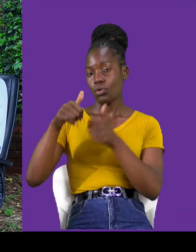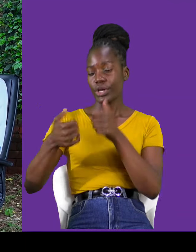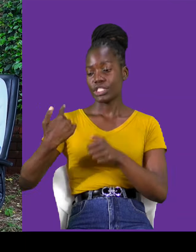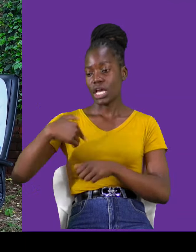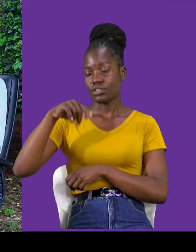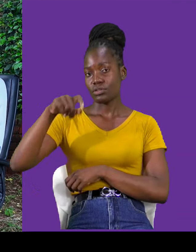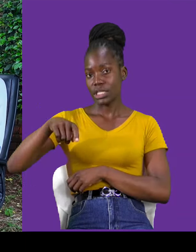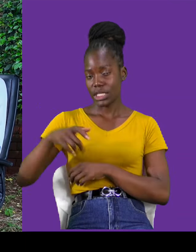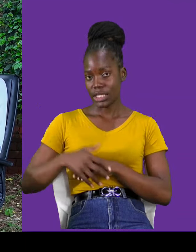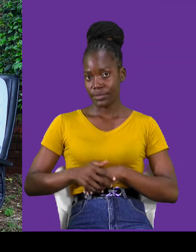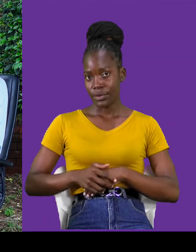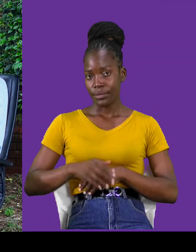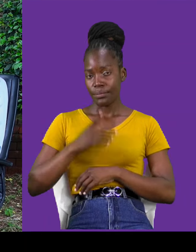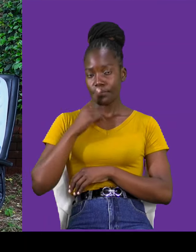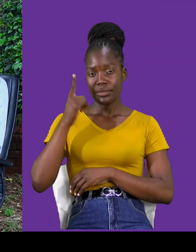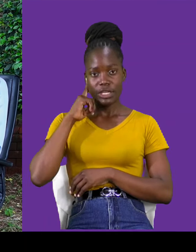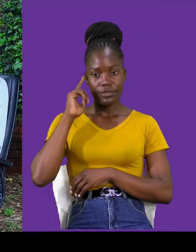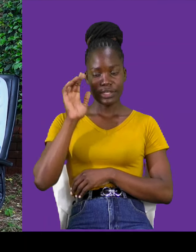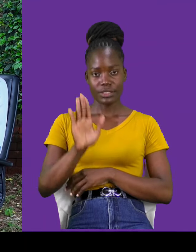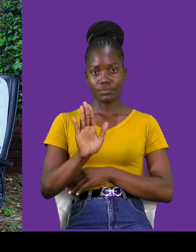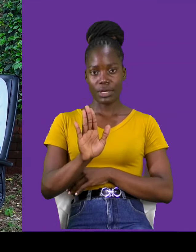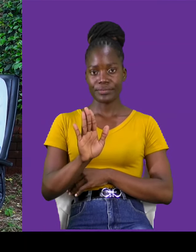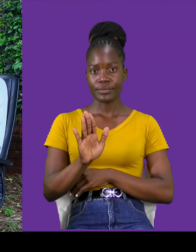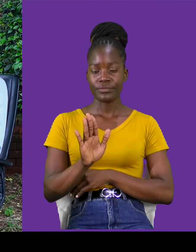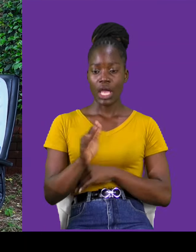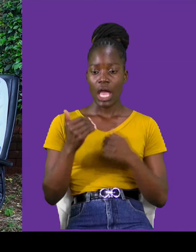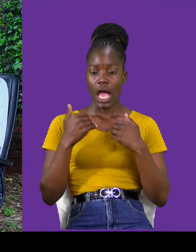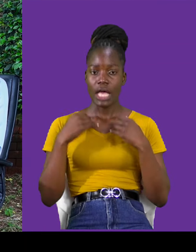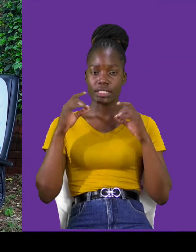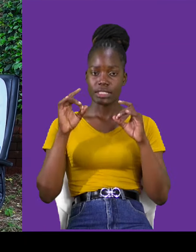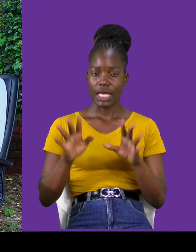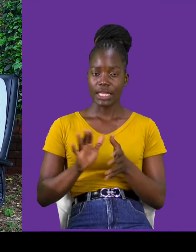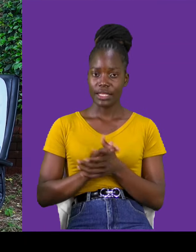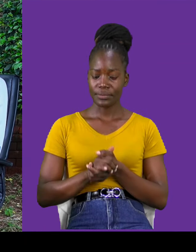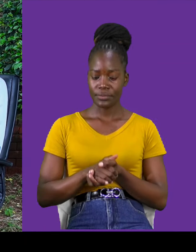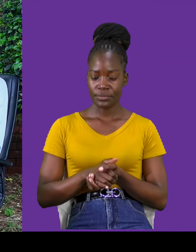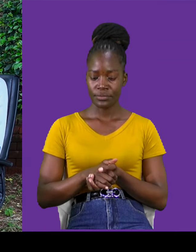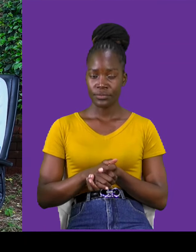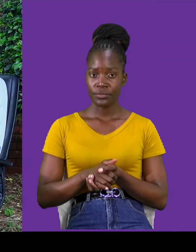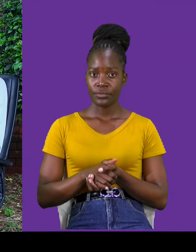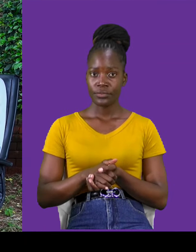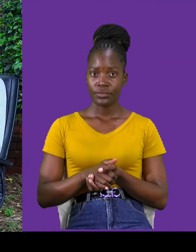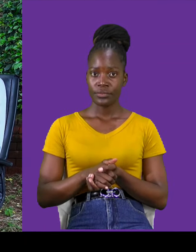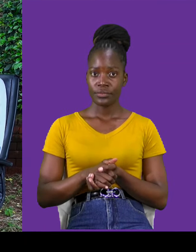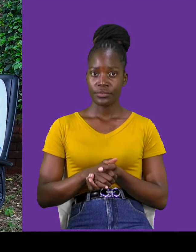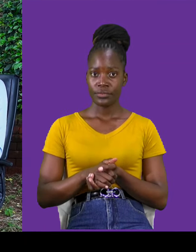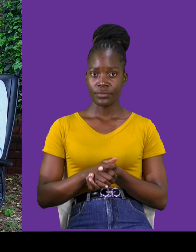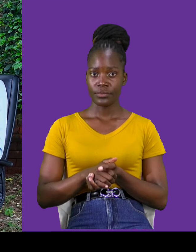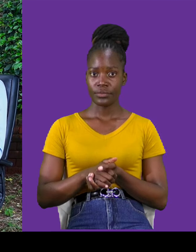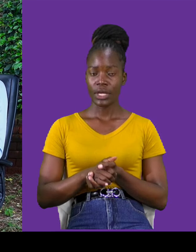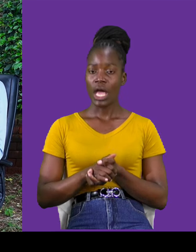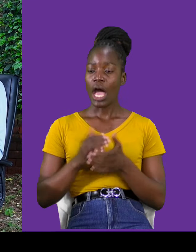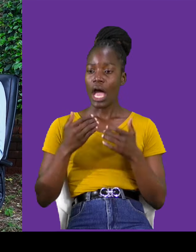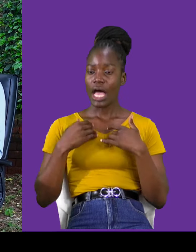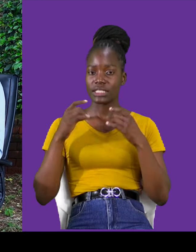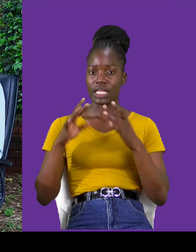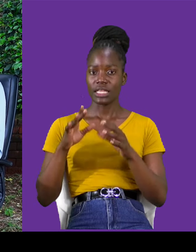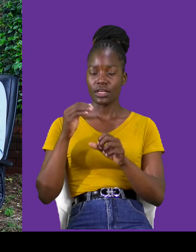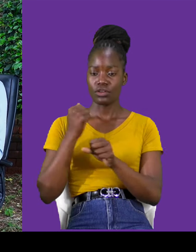their deafness, it has nothing, it doesn't have any relation with the dating world,